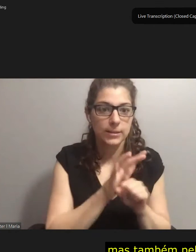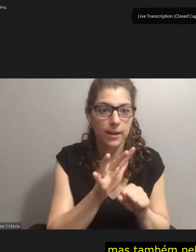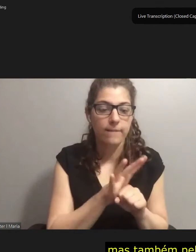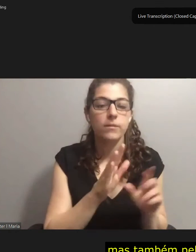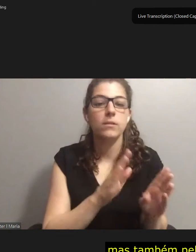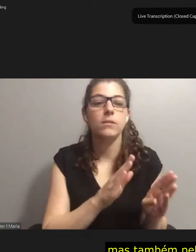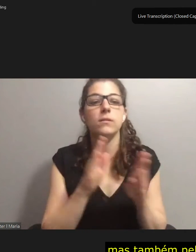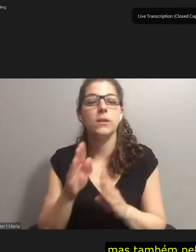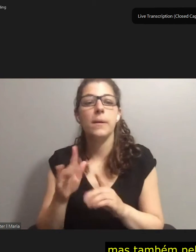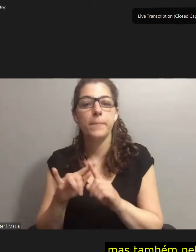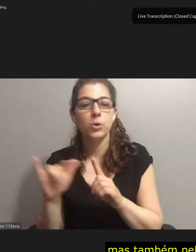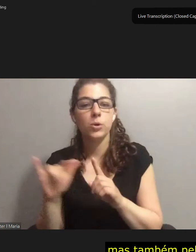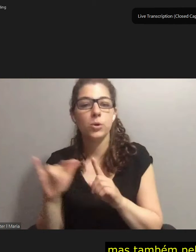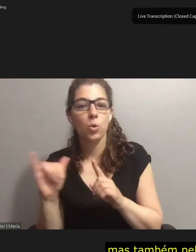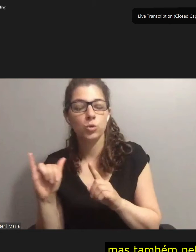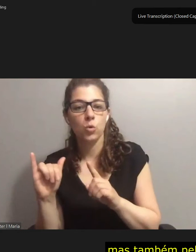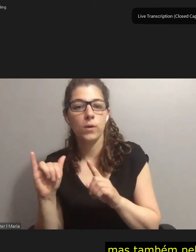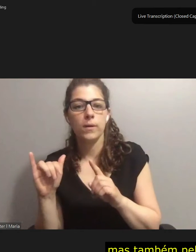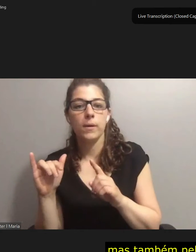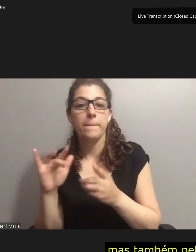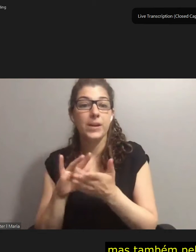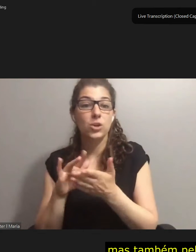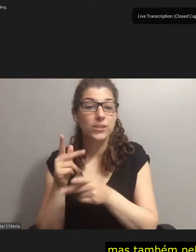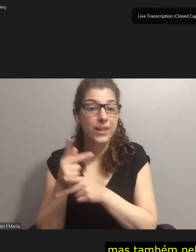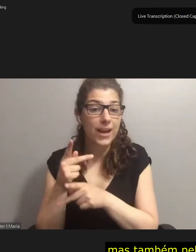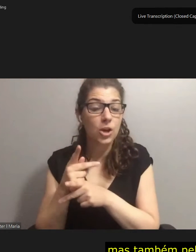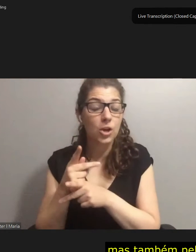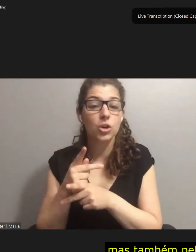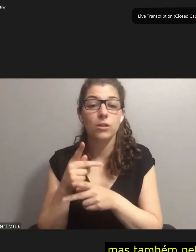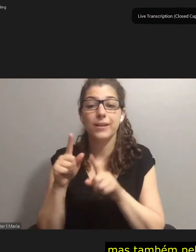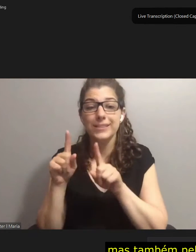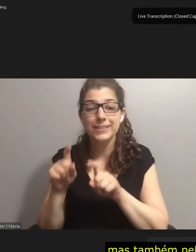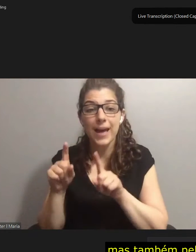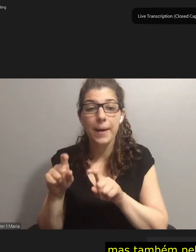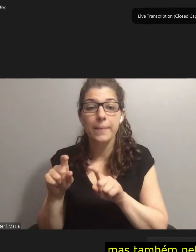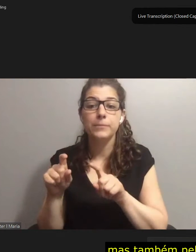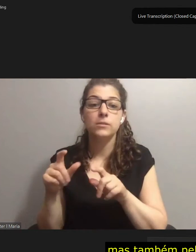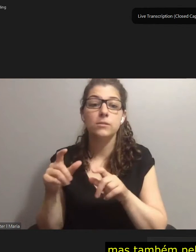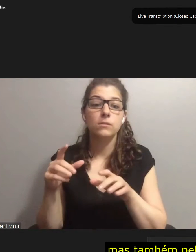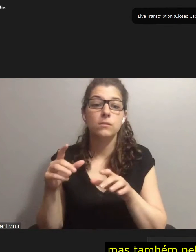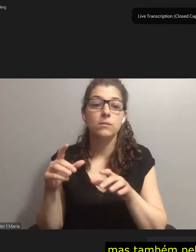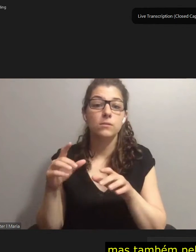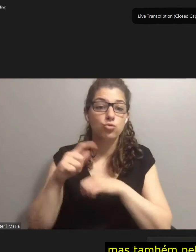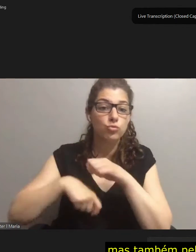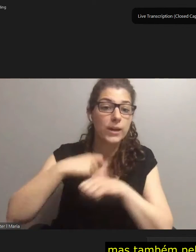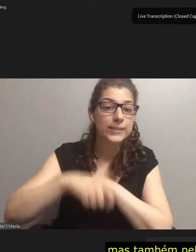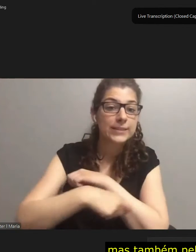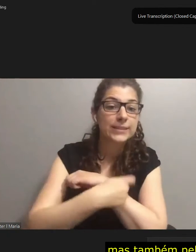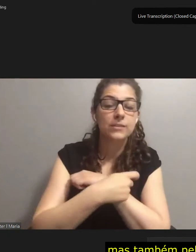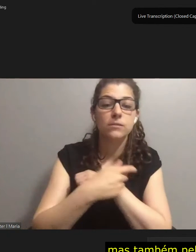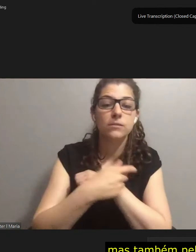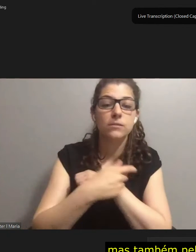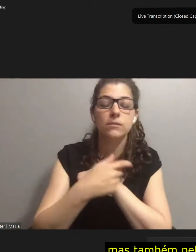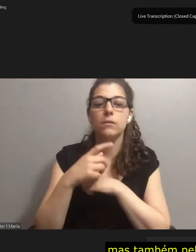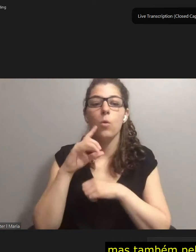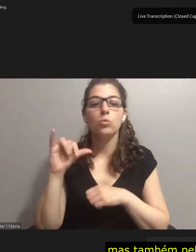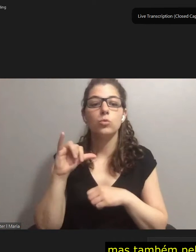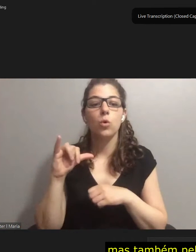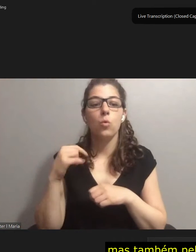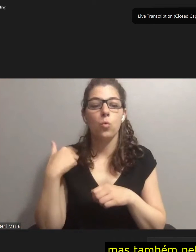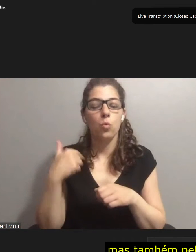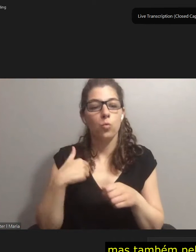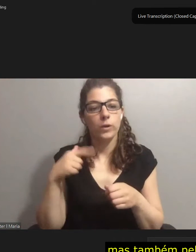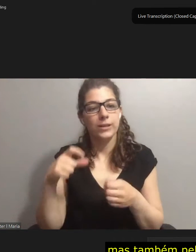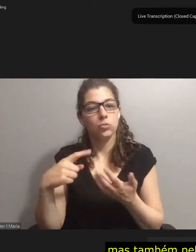lack of medical care examines, dressings. Also, we need to